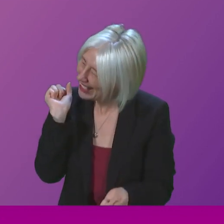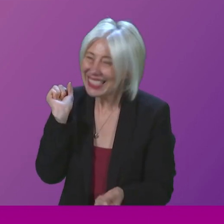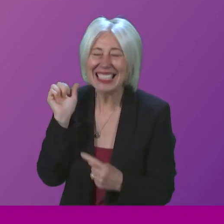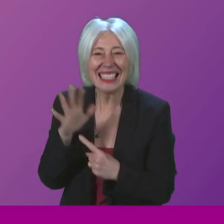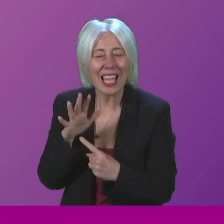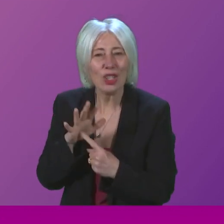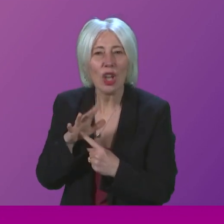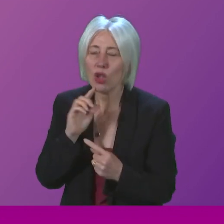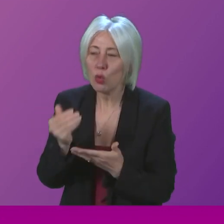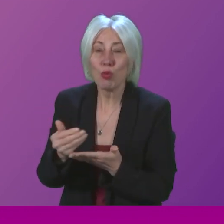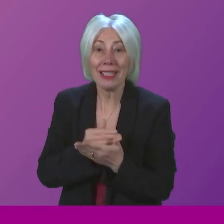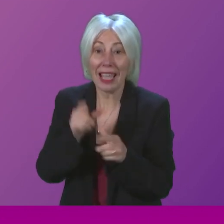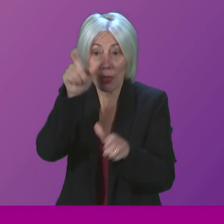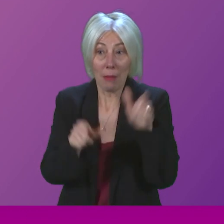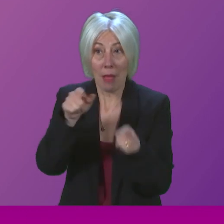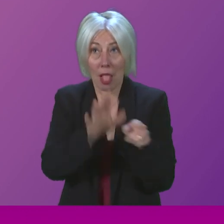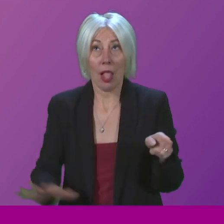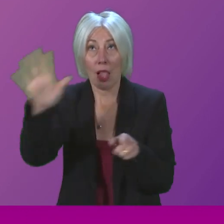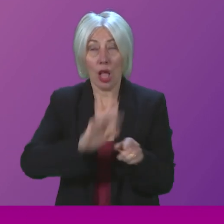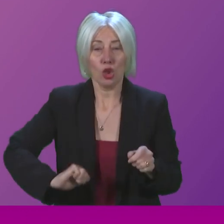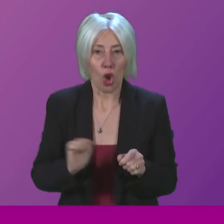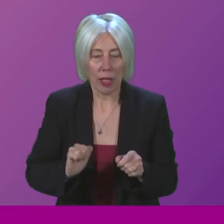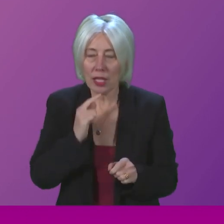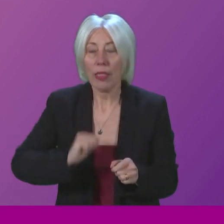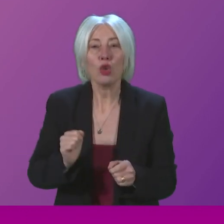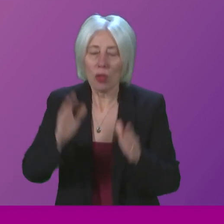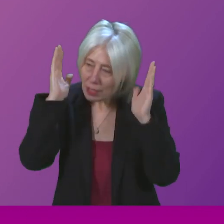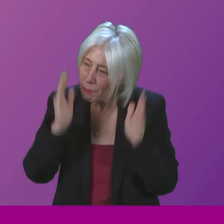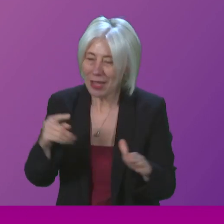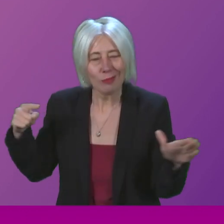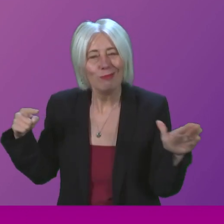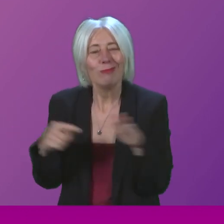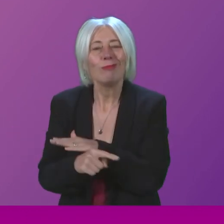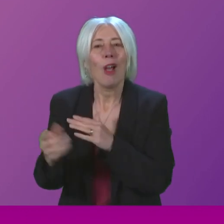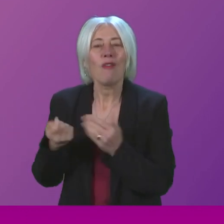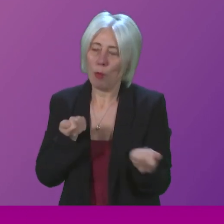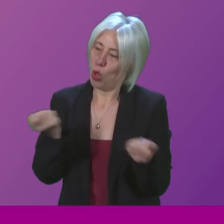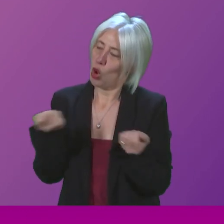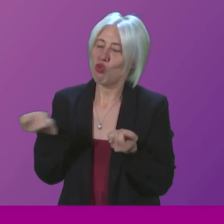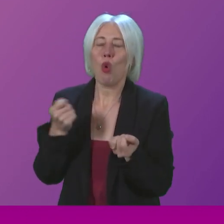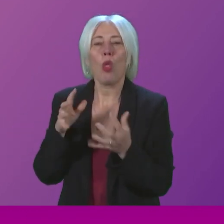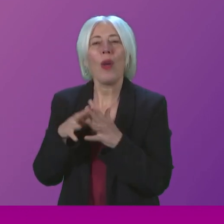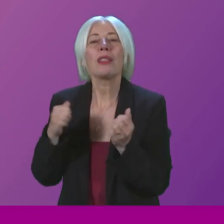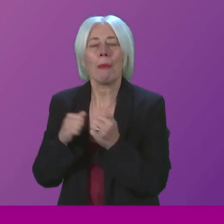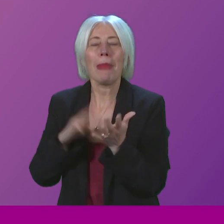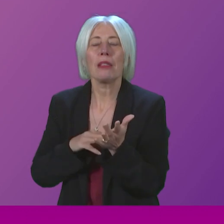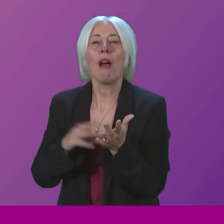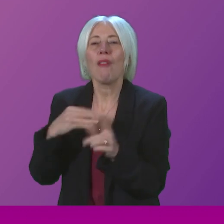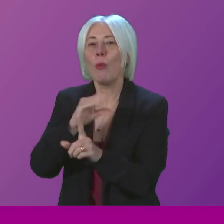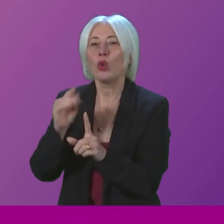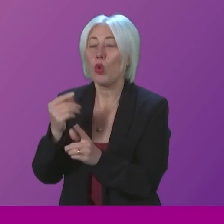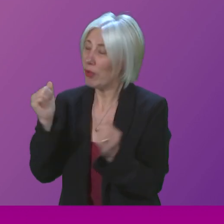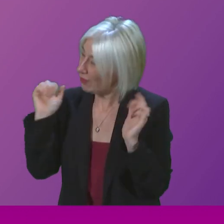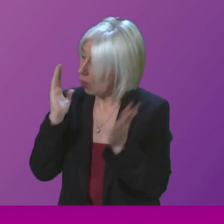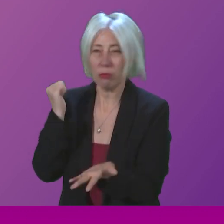protection of our population's health, that Scotland must escape Westminster control and the Tories for good, and that this can only